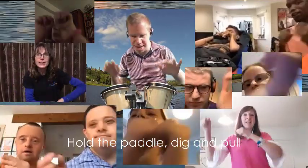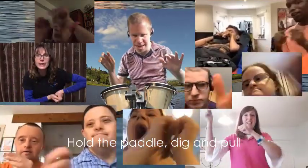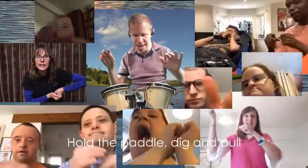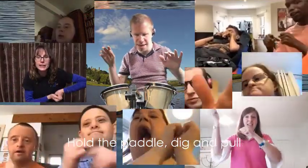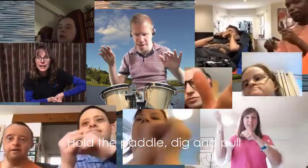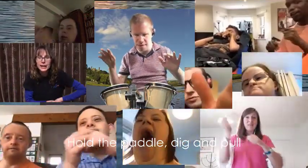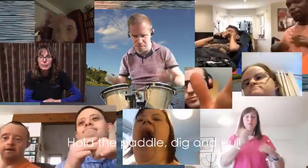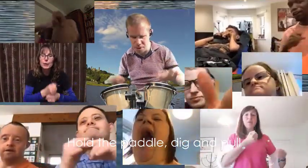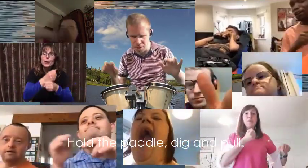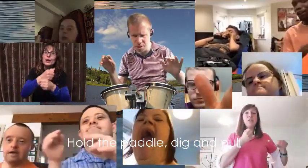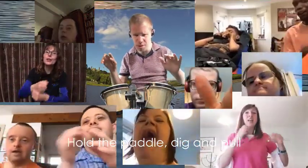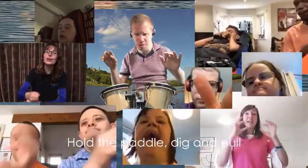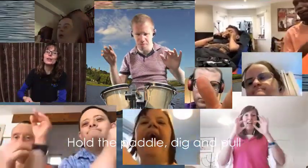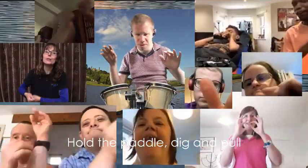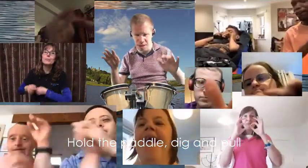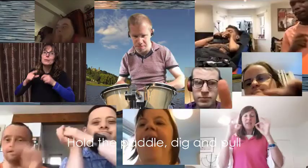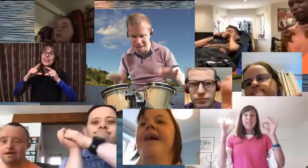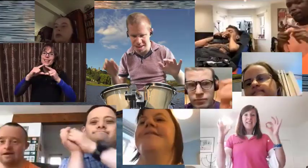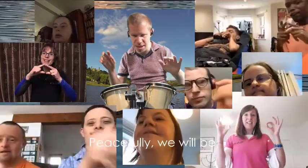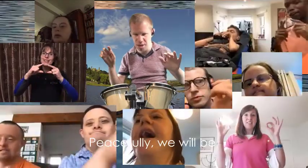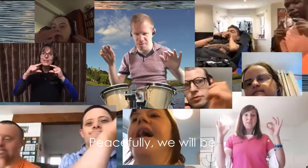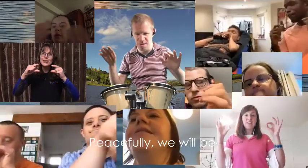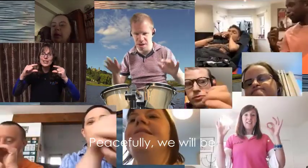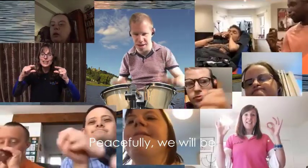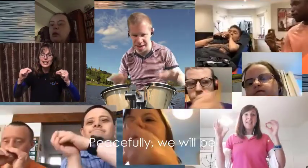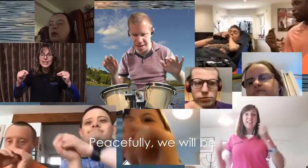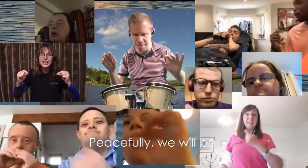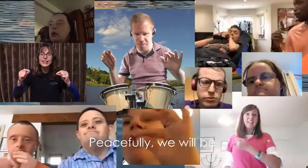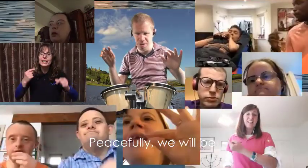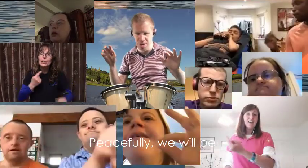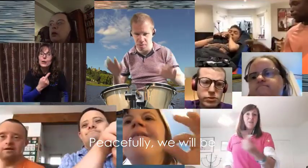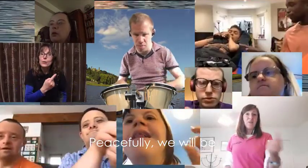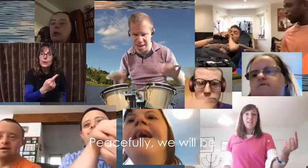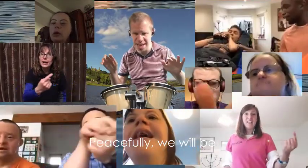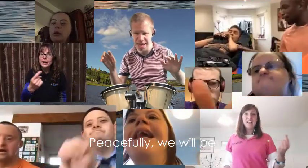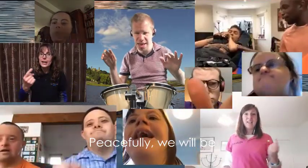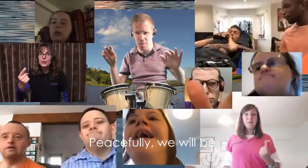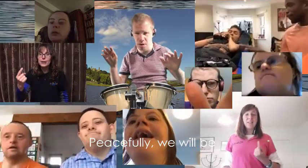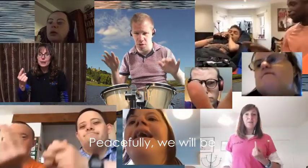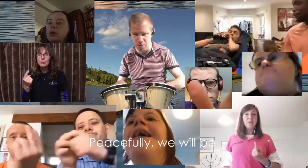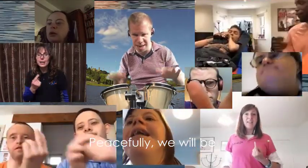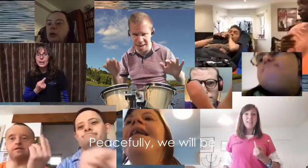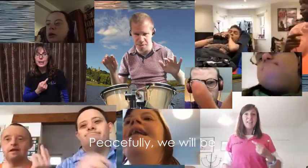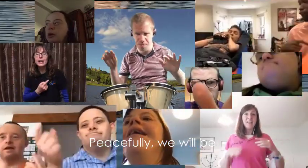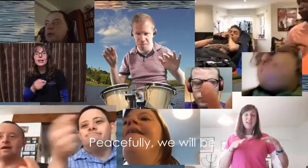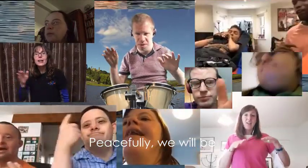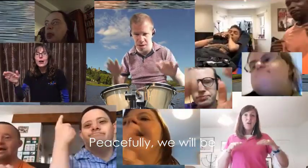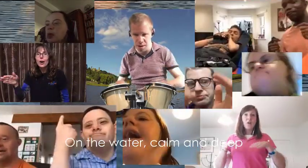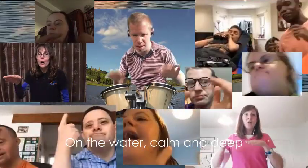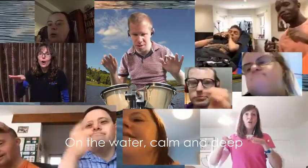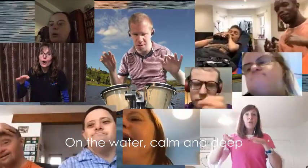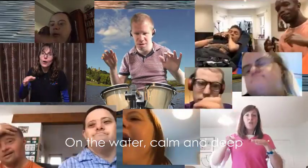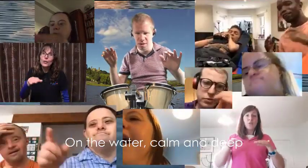up and dig and pull peace from me, He will be